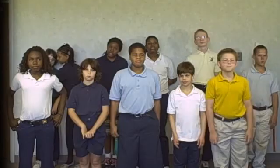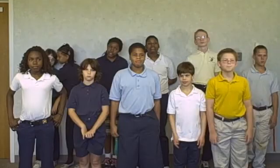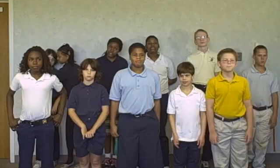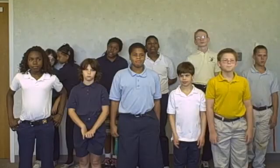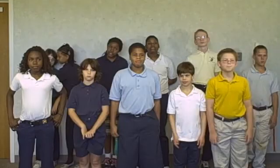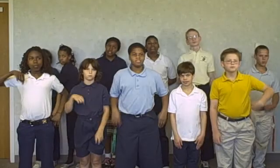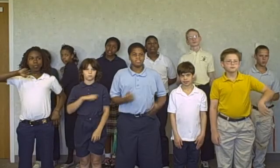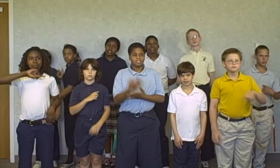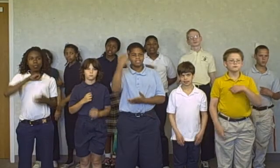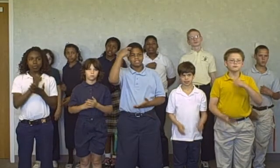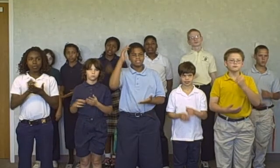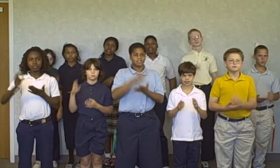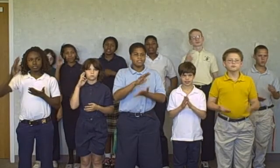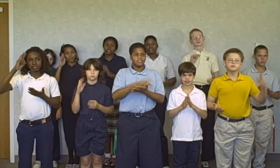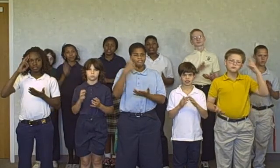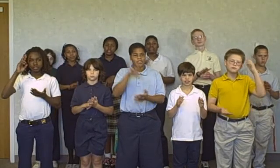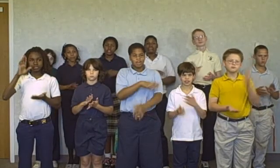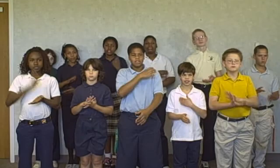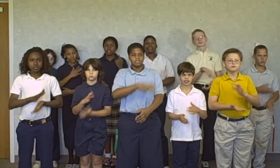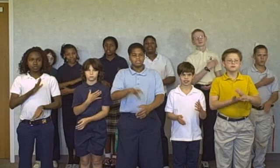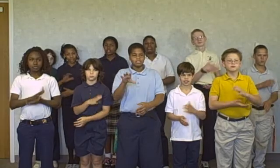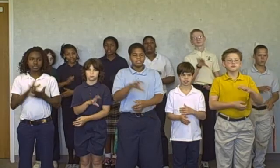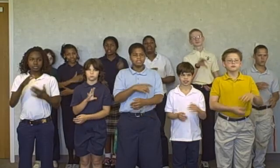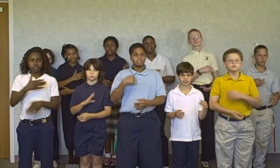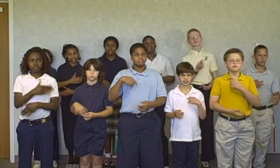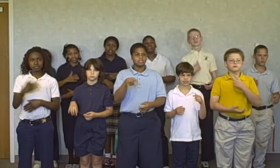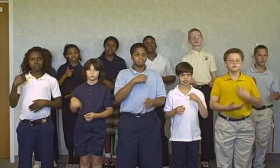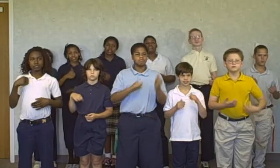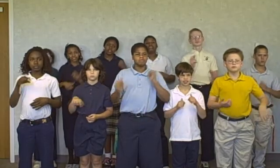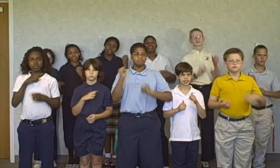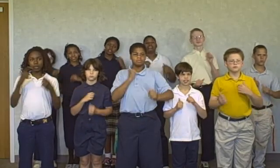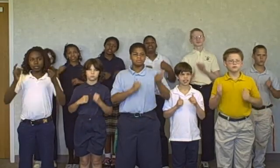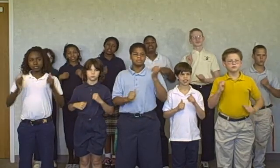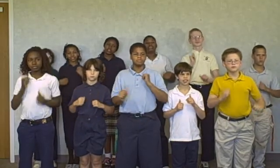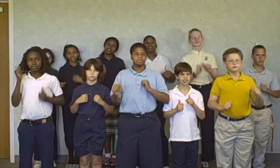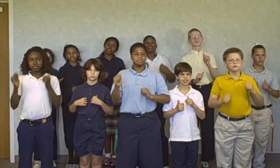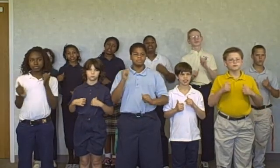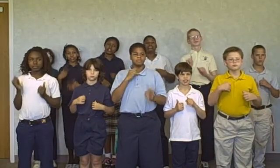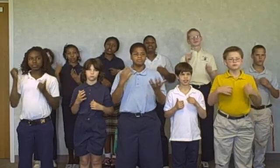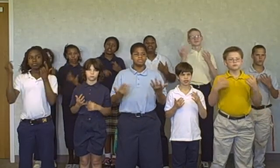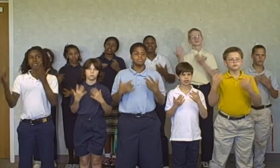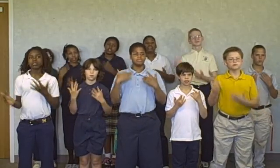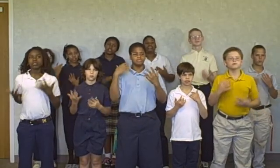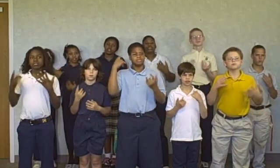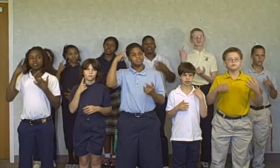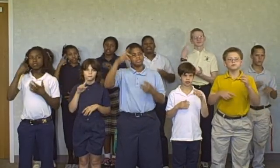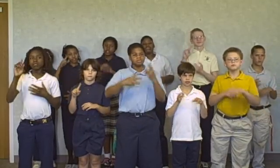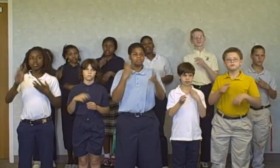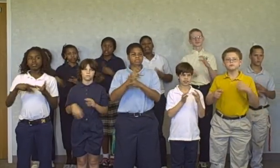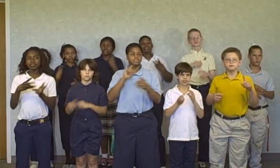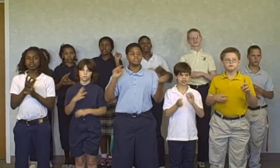We're the St. Rita School Choir and we're going to be performing Waiting for the World to Change.